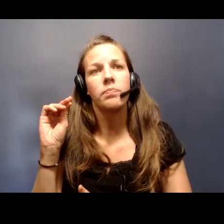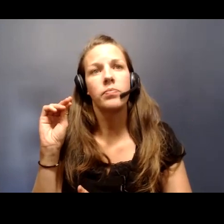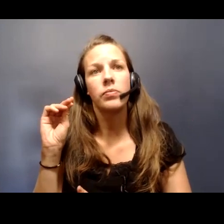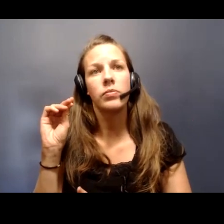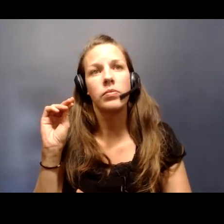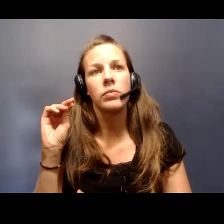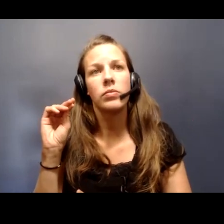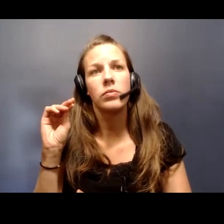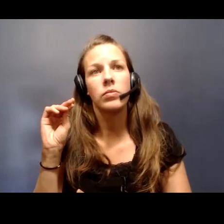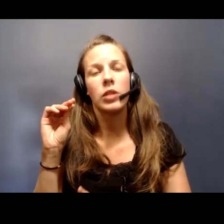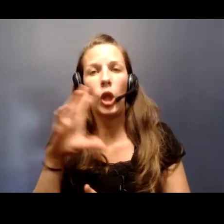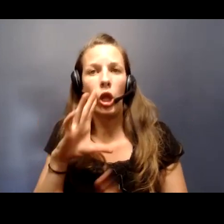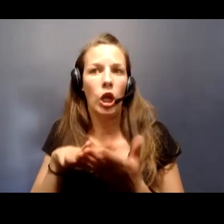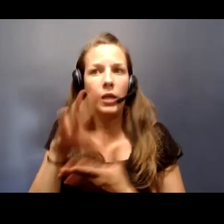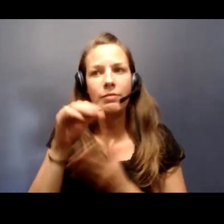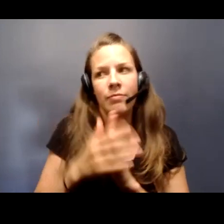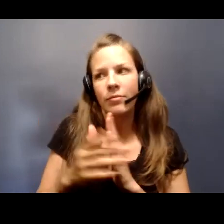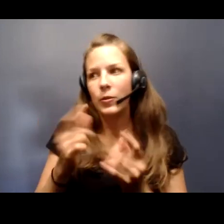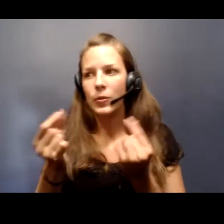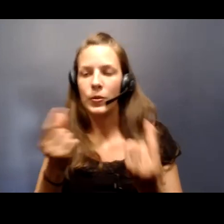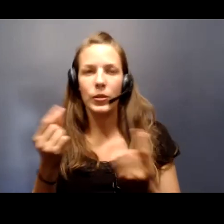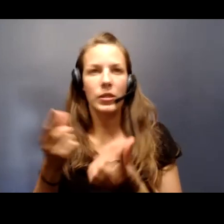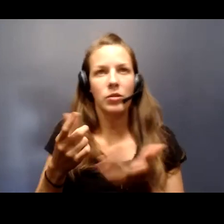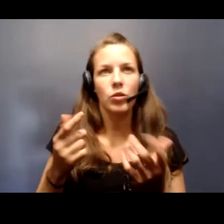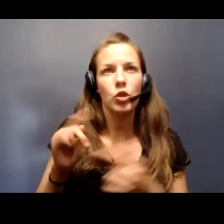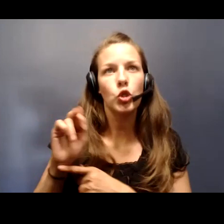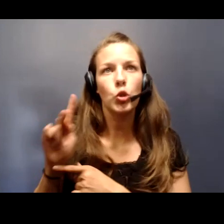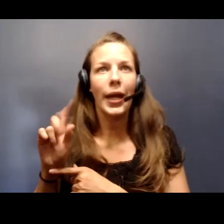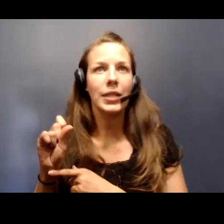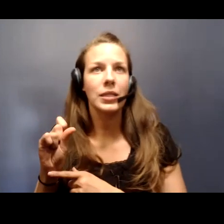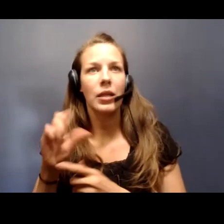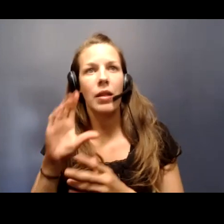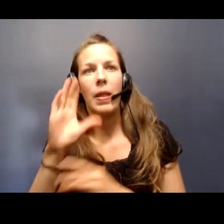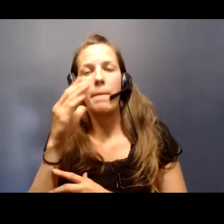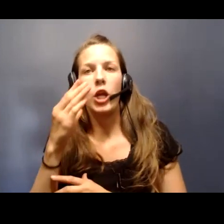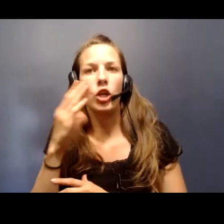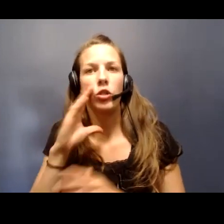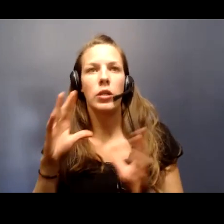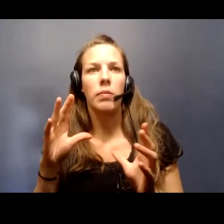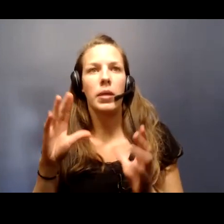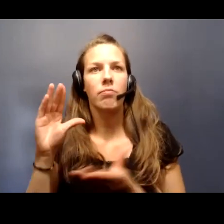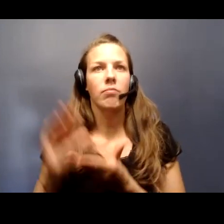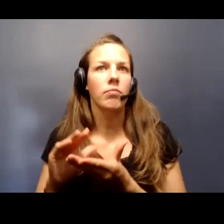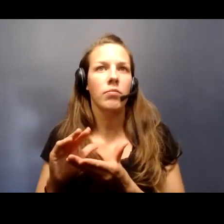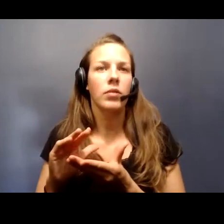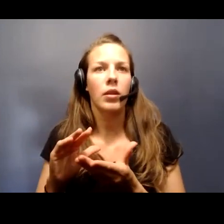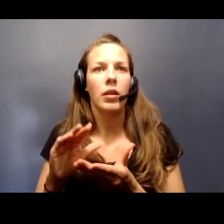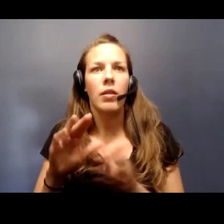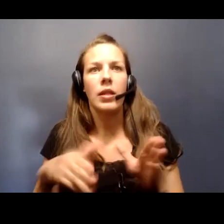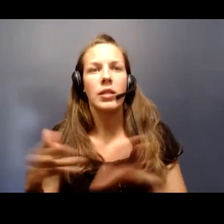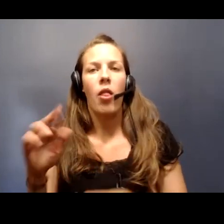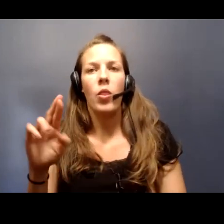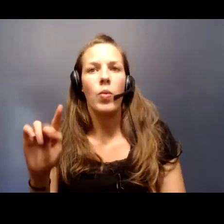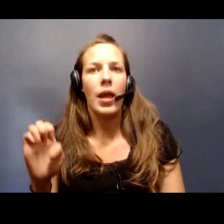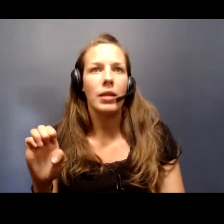tricks of the trade that are appear to me to be pushing down the mortality rate.